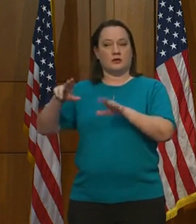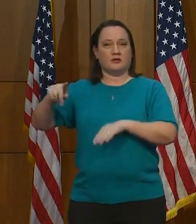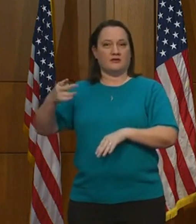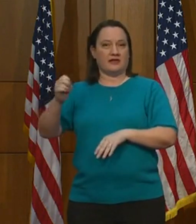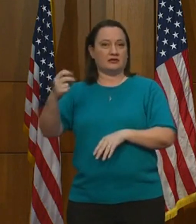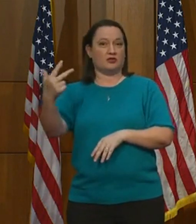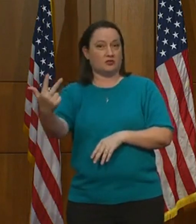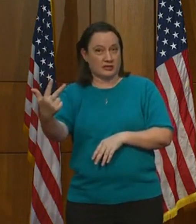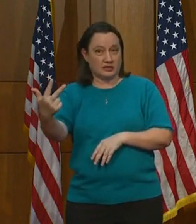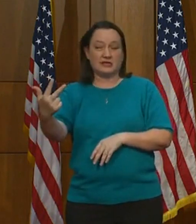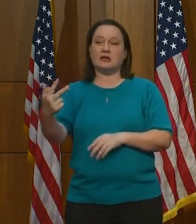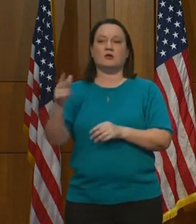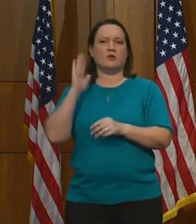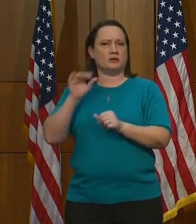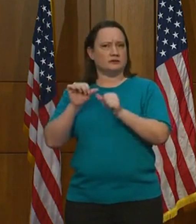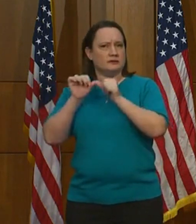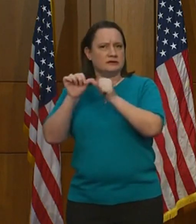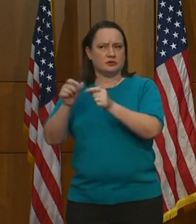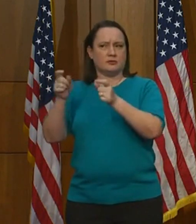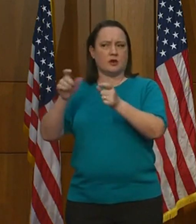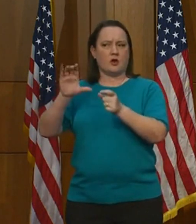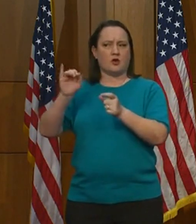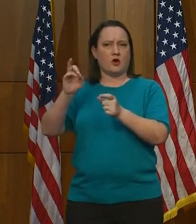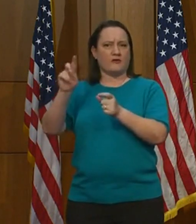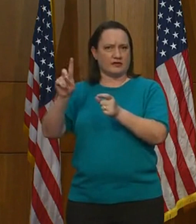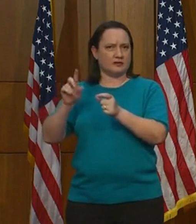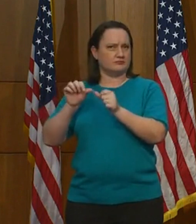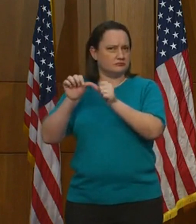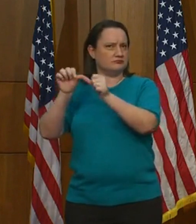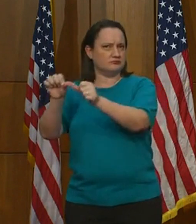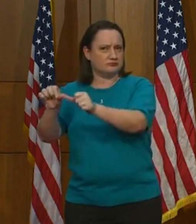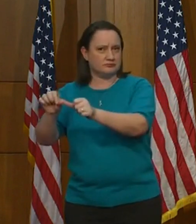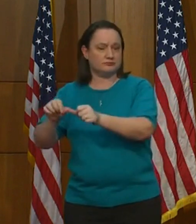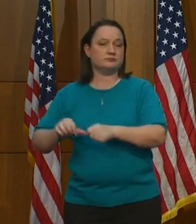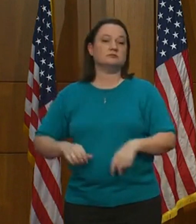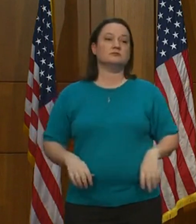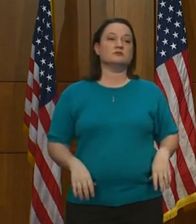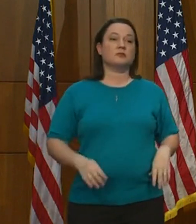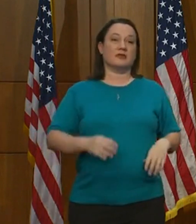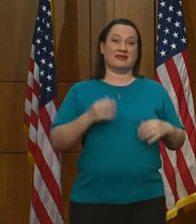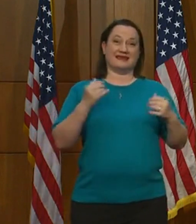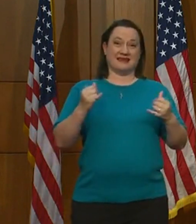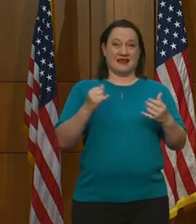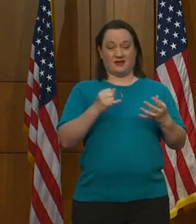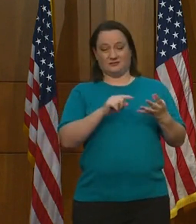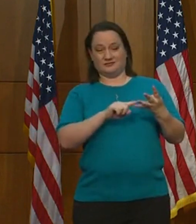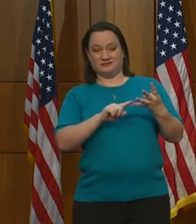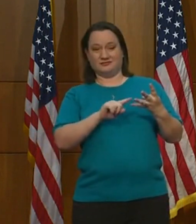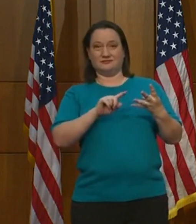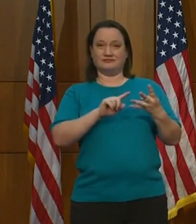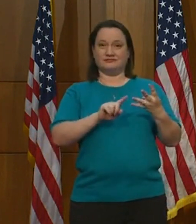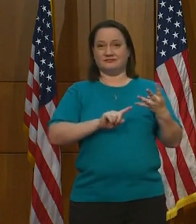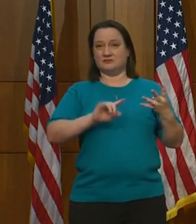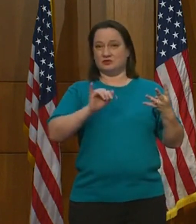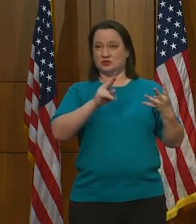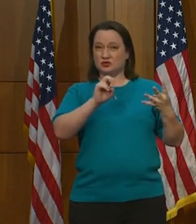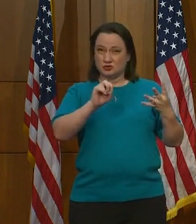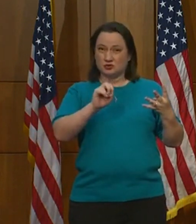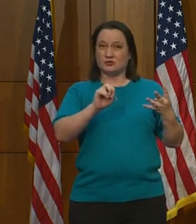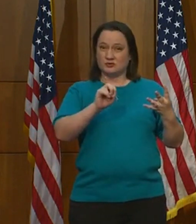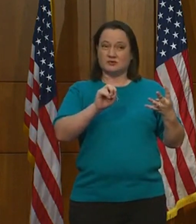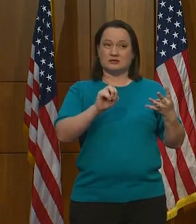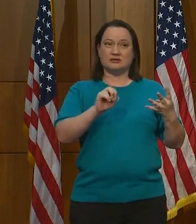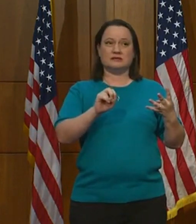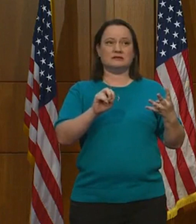managing COVID over the long term. First, as we approach the end of June, I want to remind Virginians of